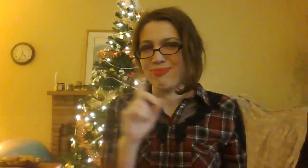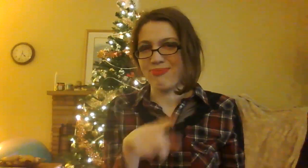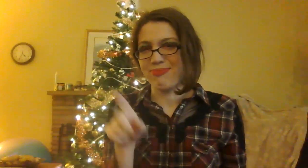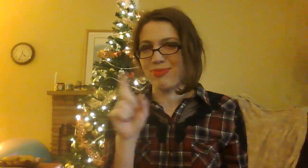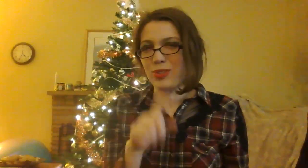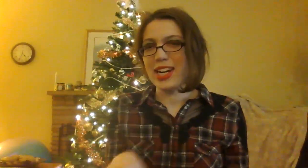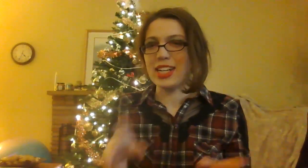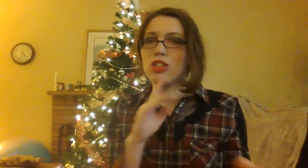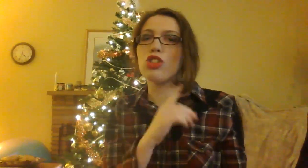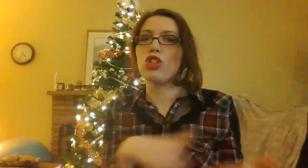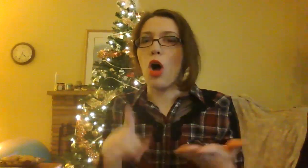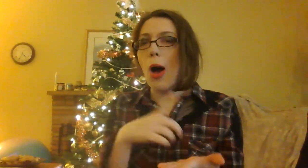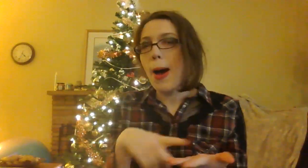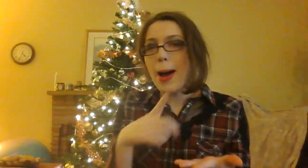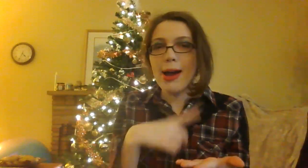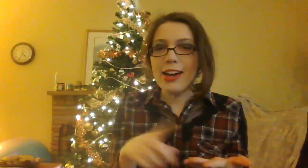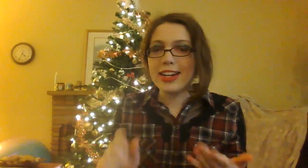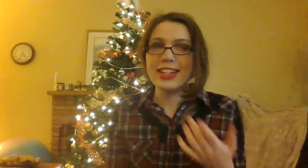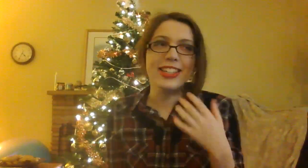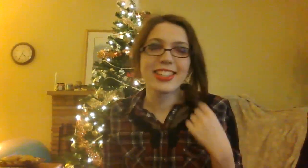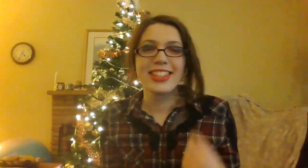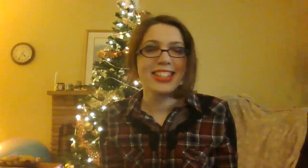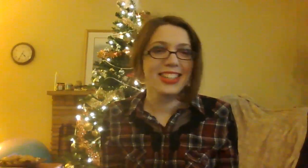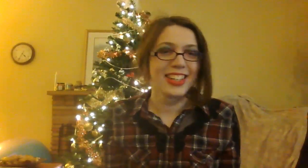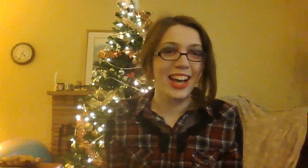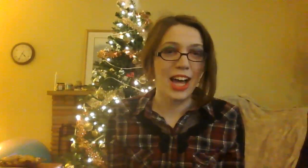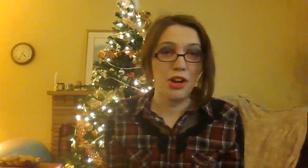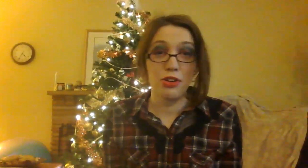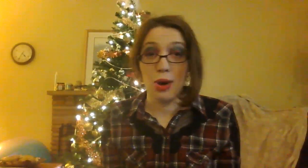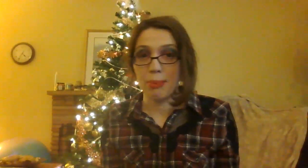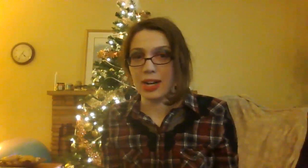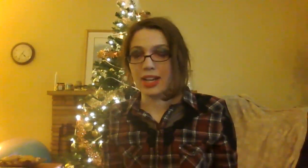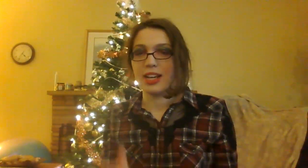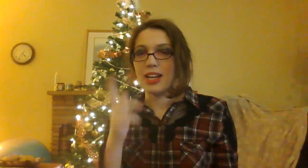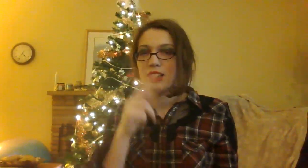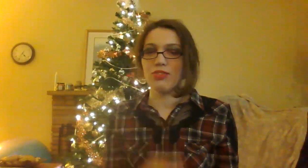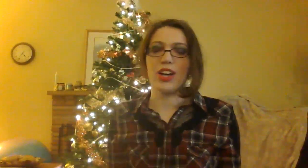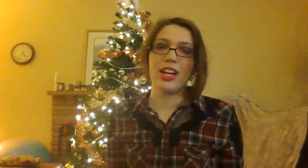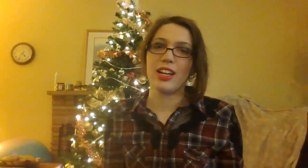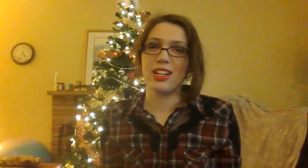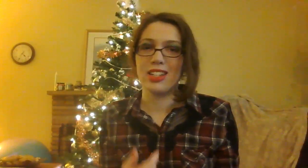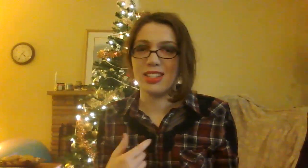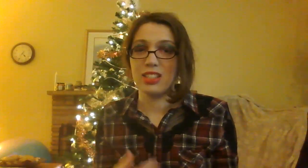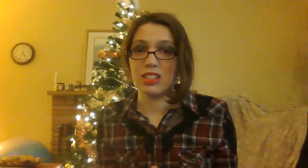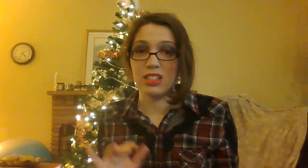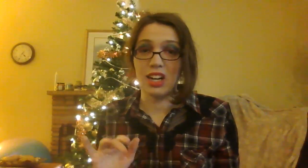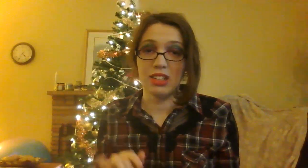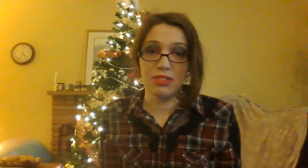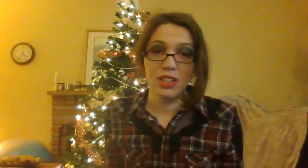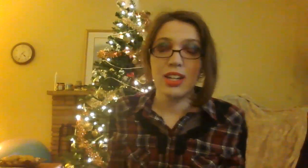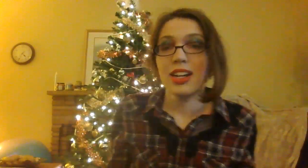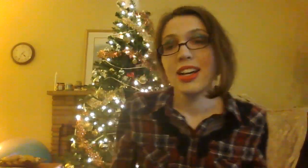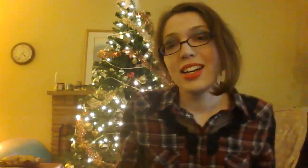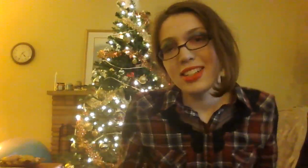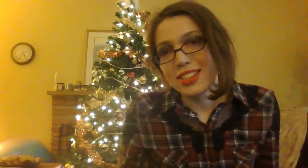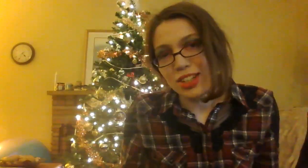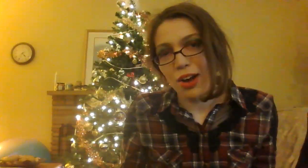Do we need to talk? I don't know But it's funny Kind of So